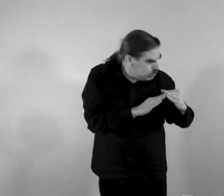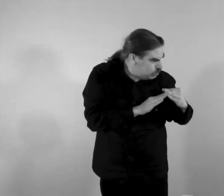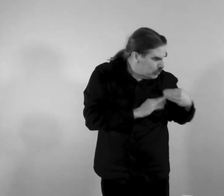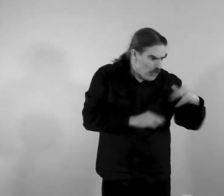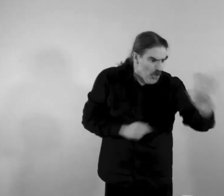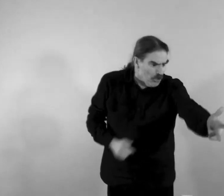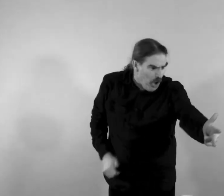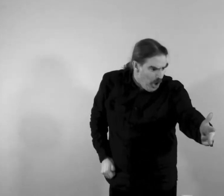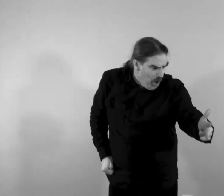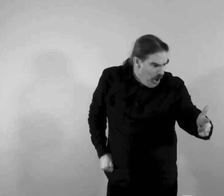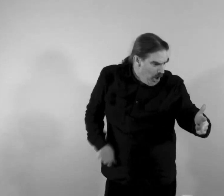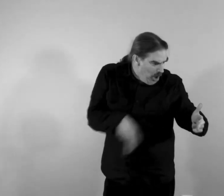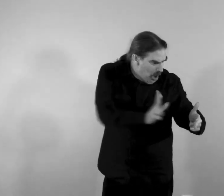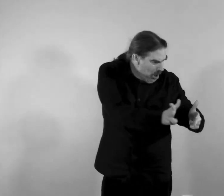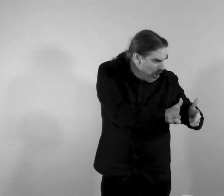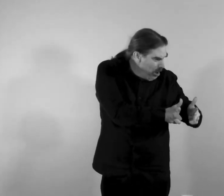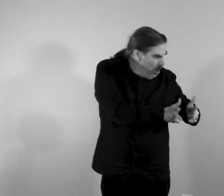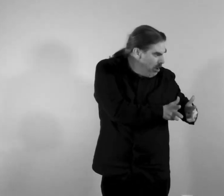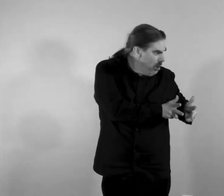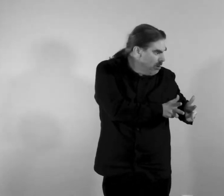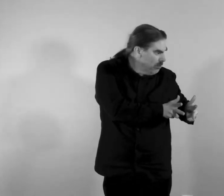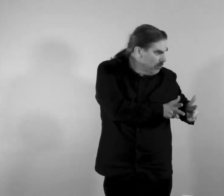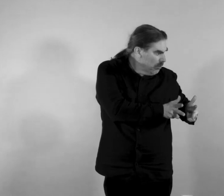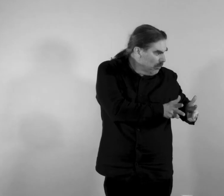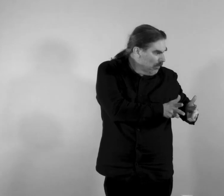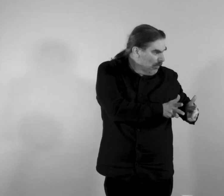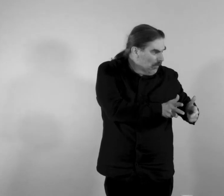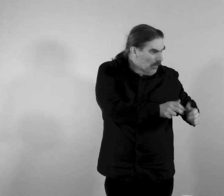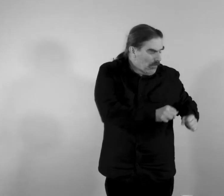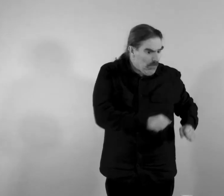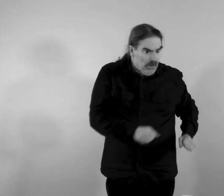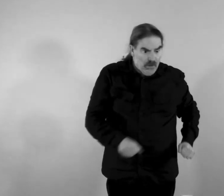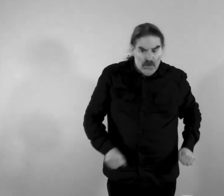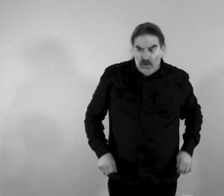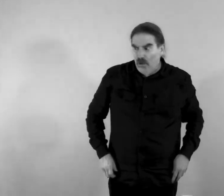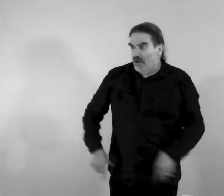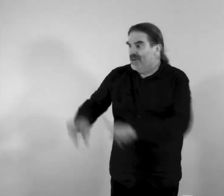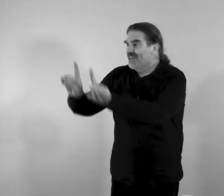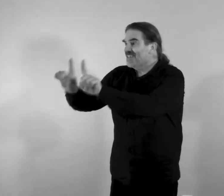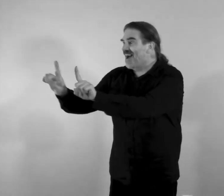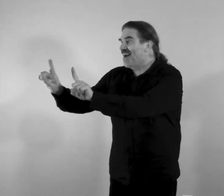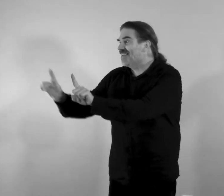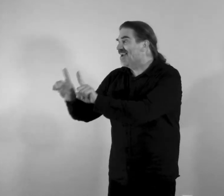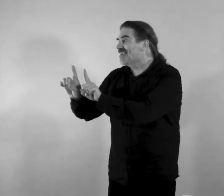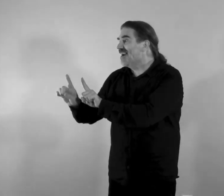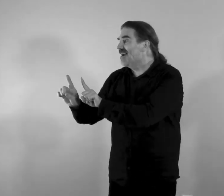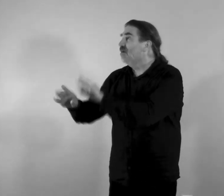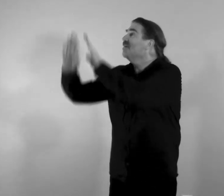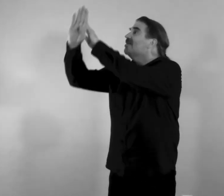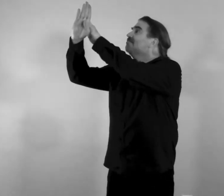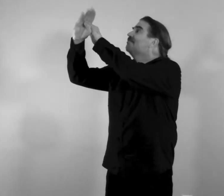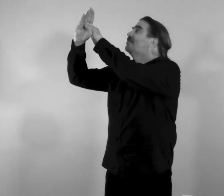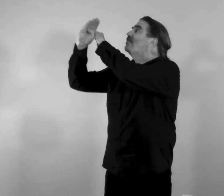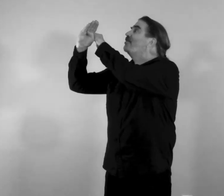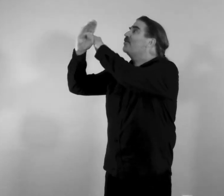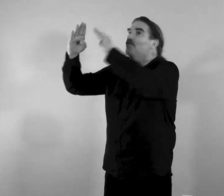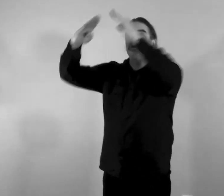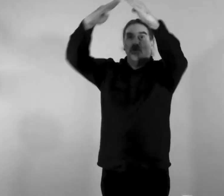parked cars, a couple, the phoenix over the